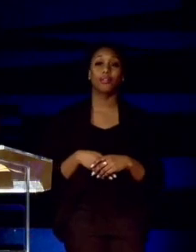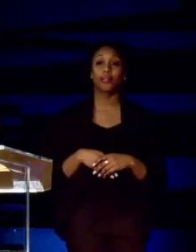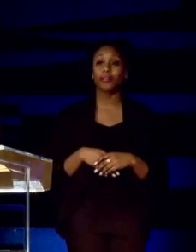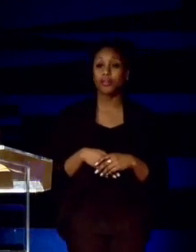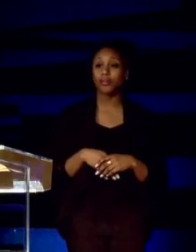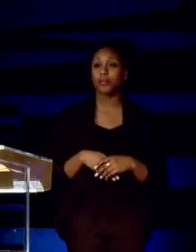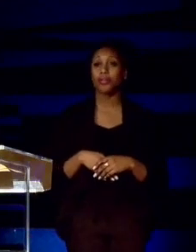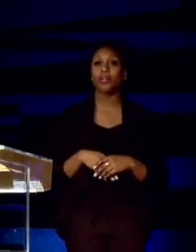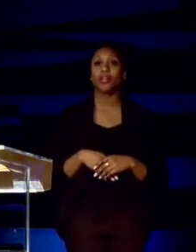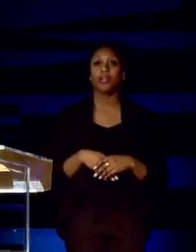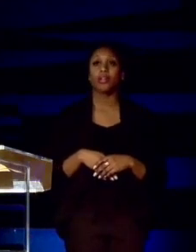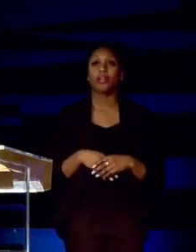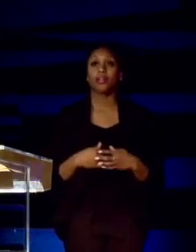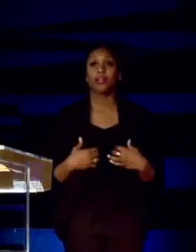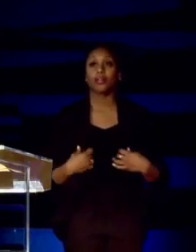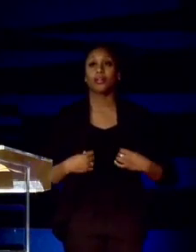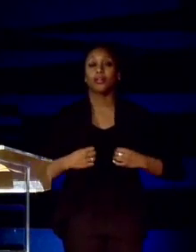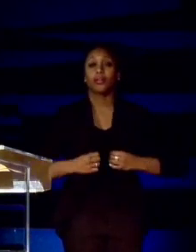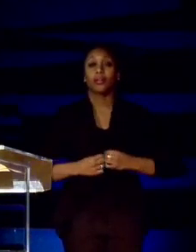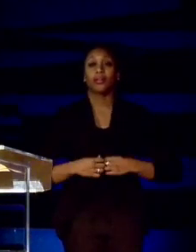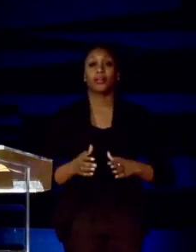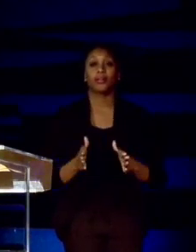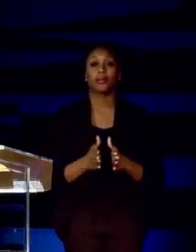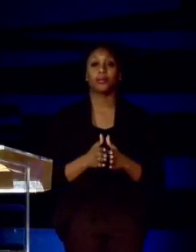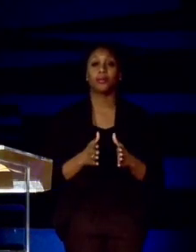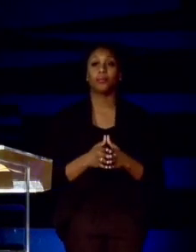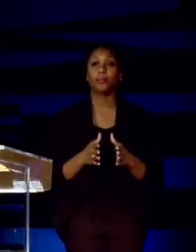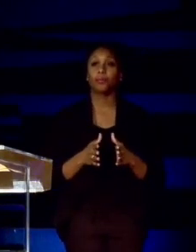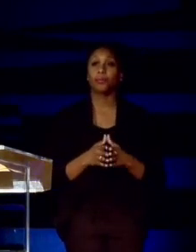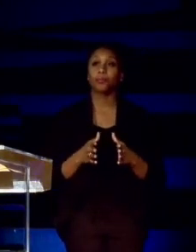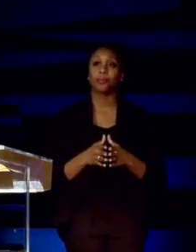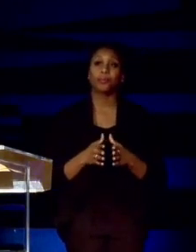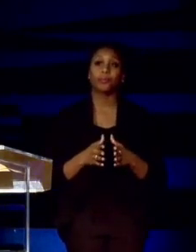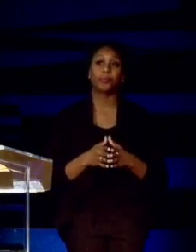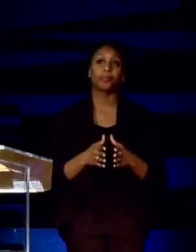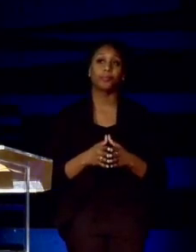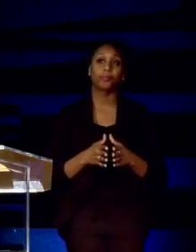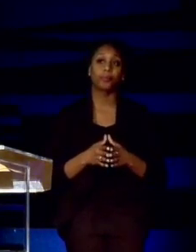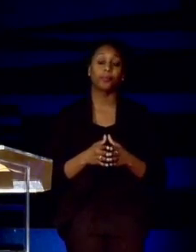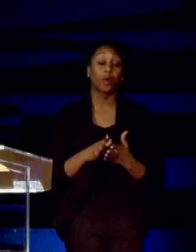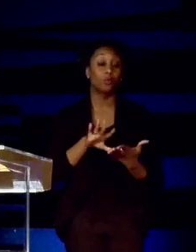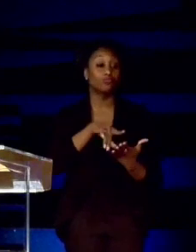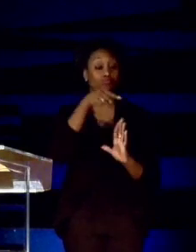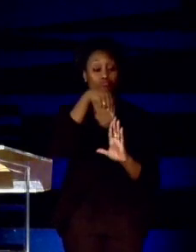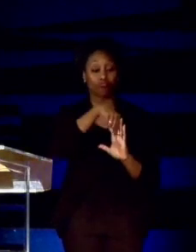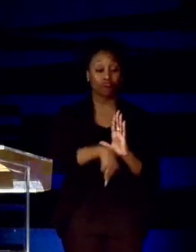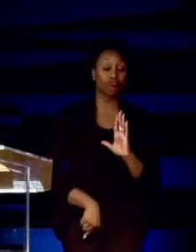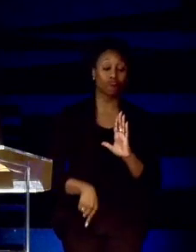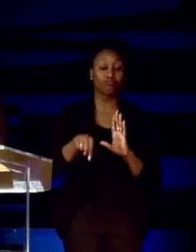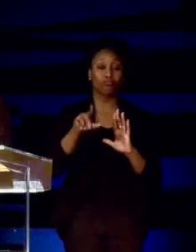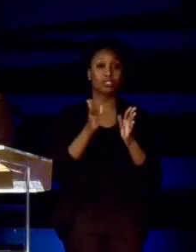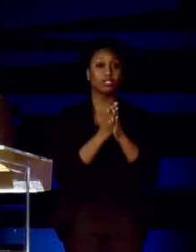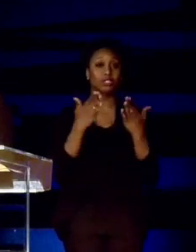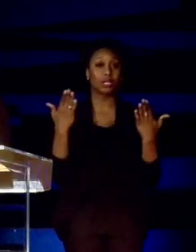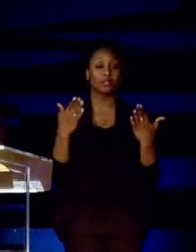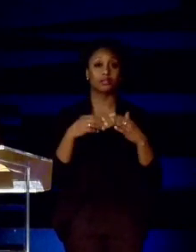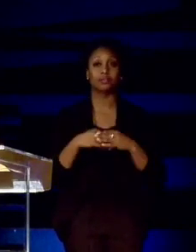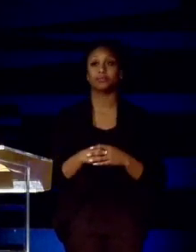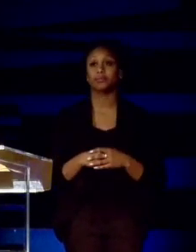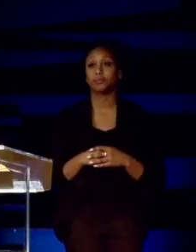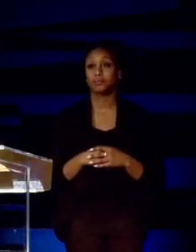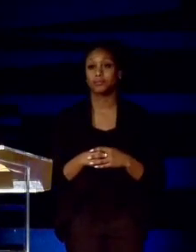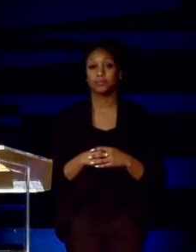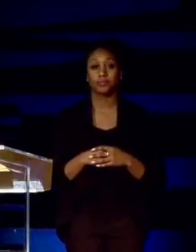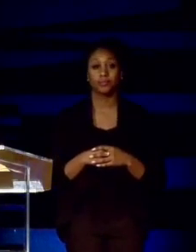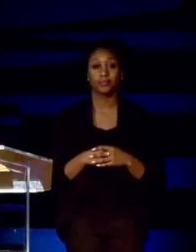by pulling from the pericope of this text. Next, my first point, which deals